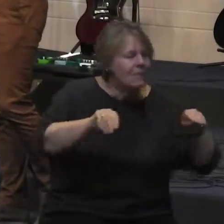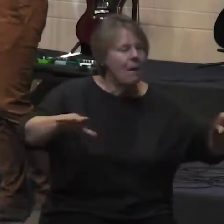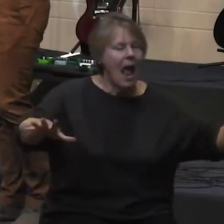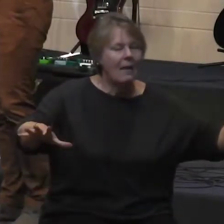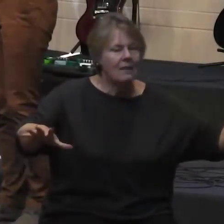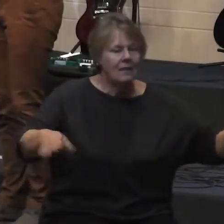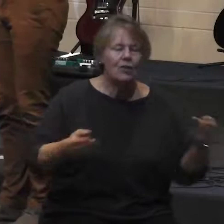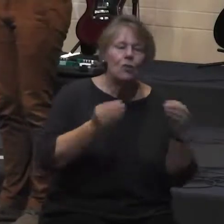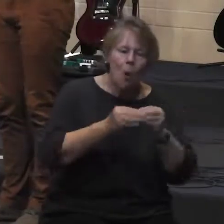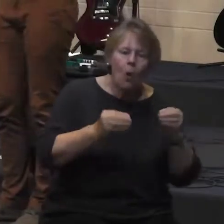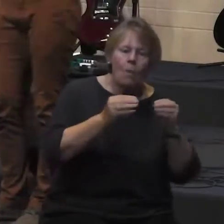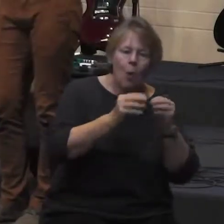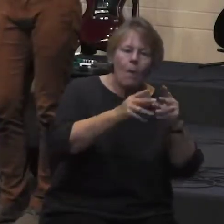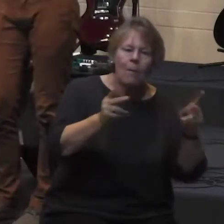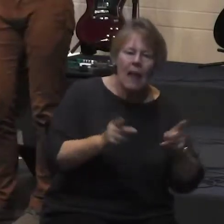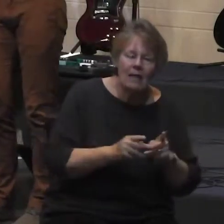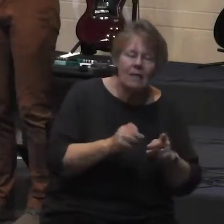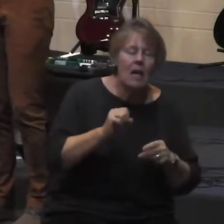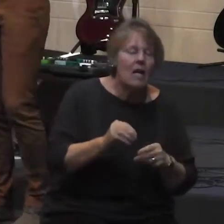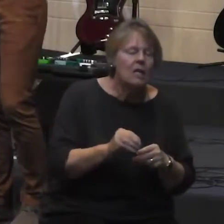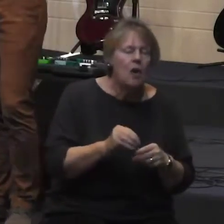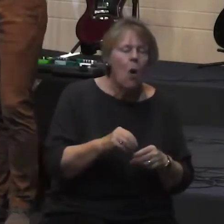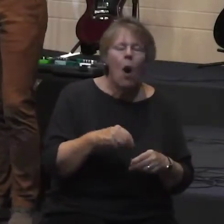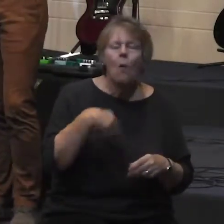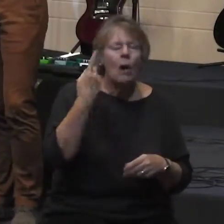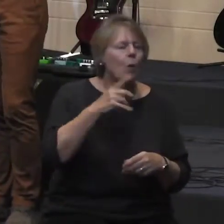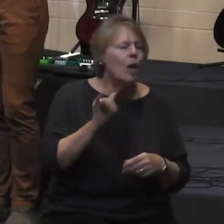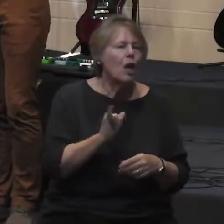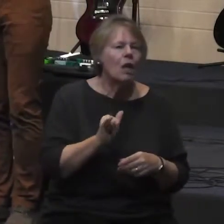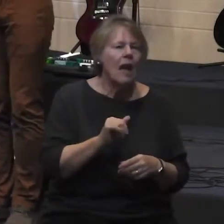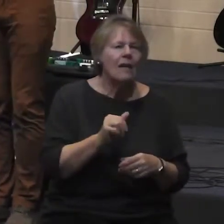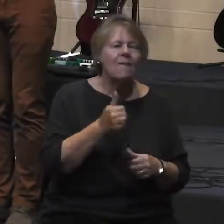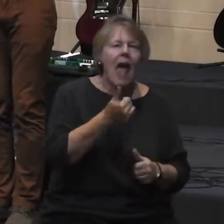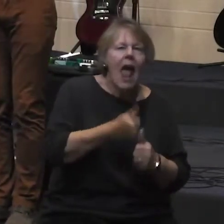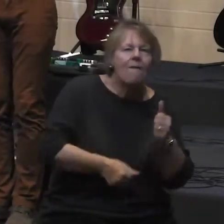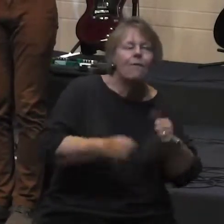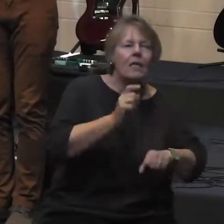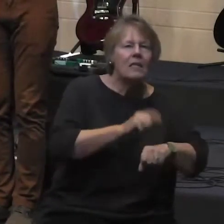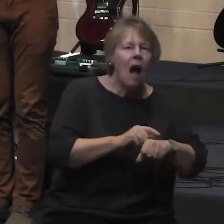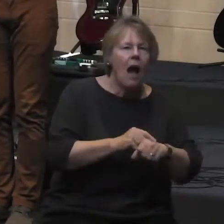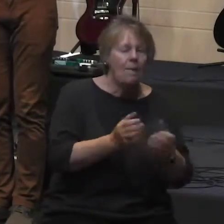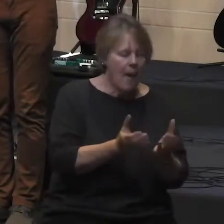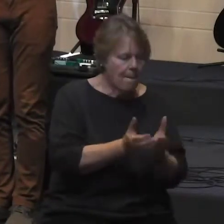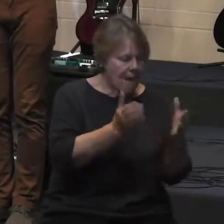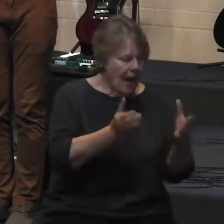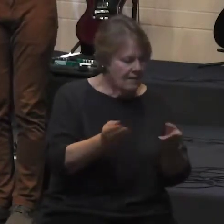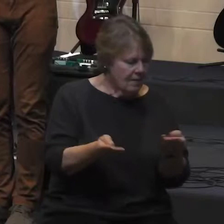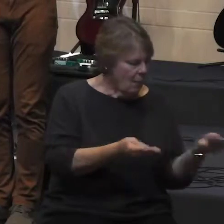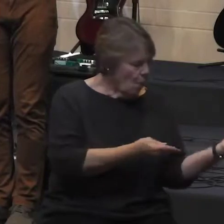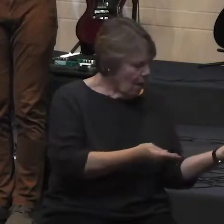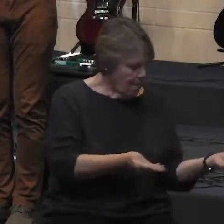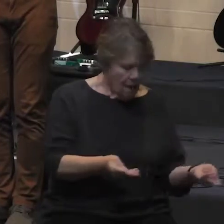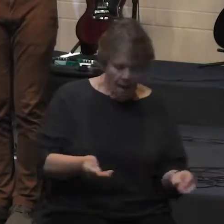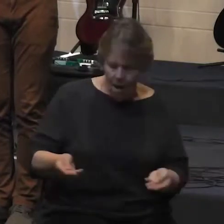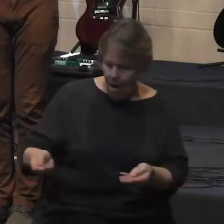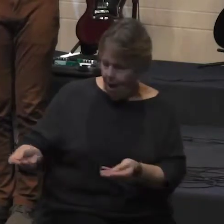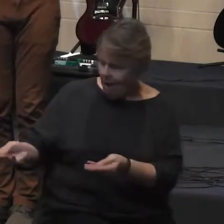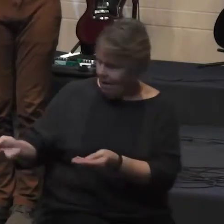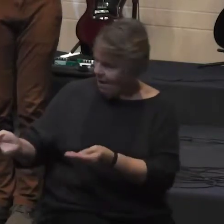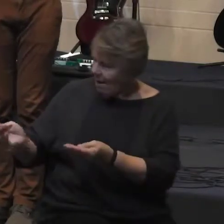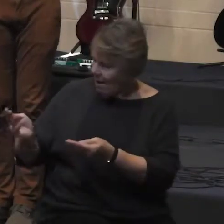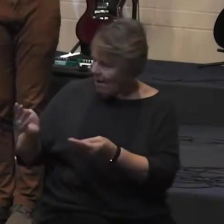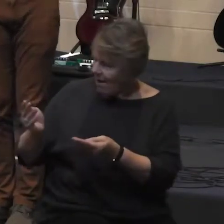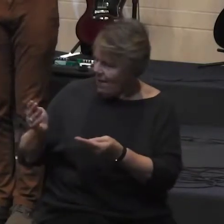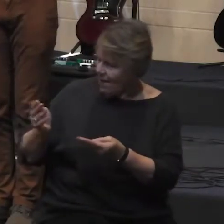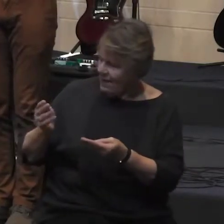like every time the basket was passed whether or not you put something in it to let that be a reminder of God with all